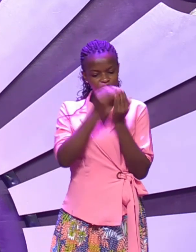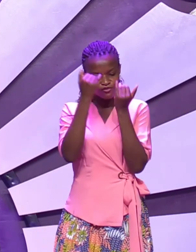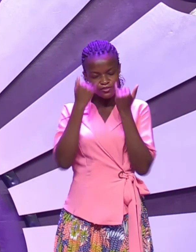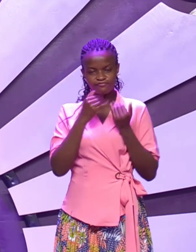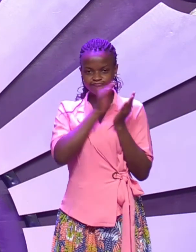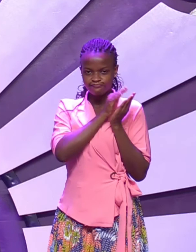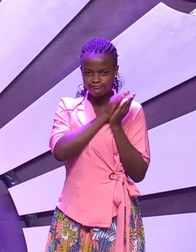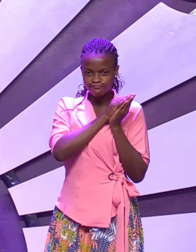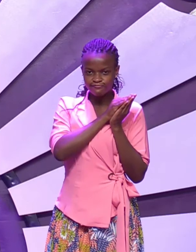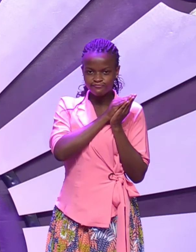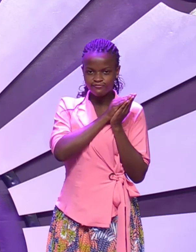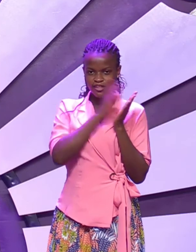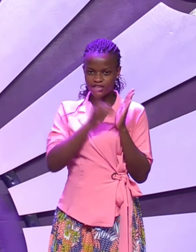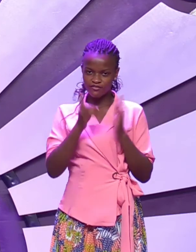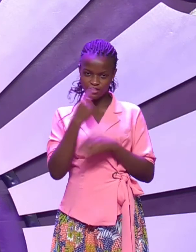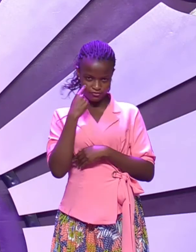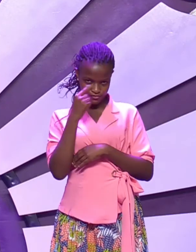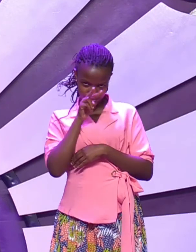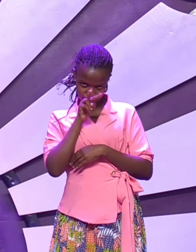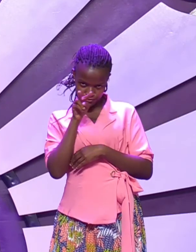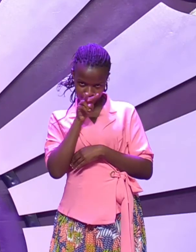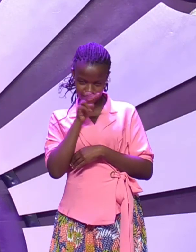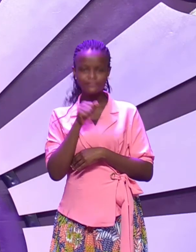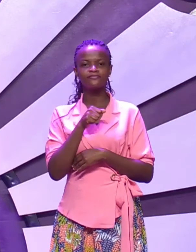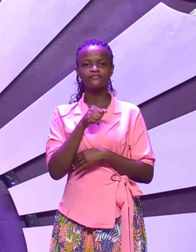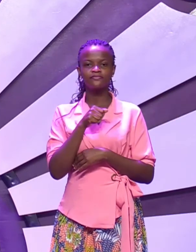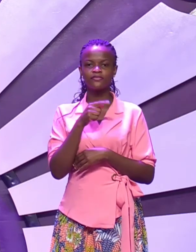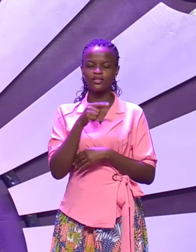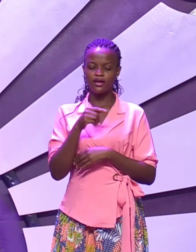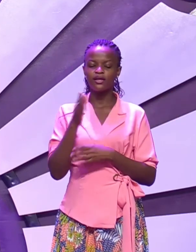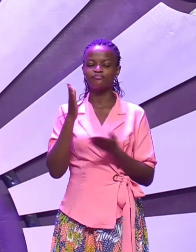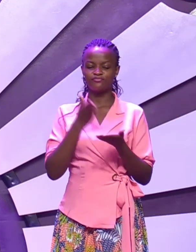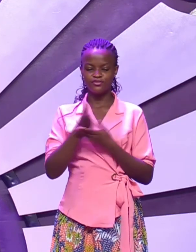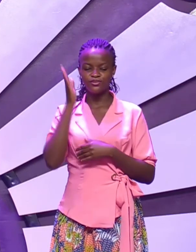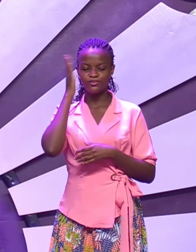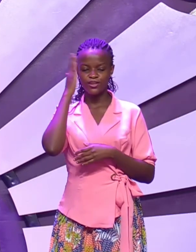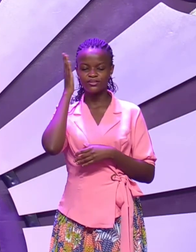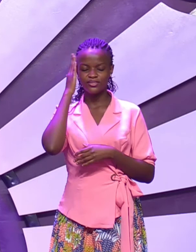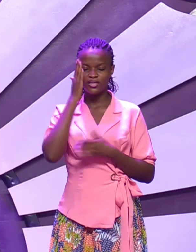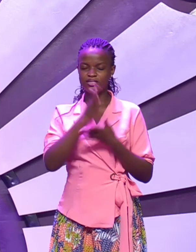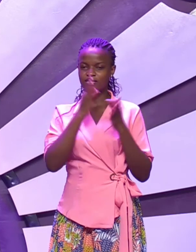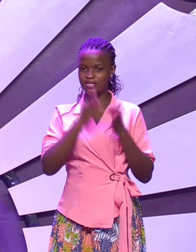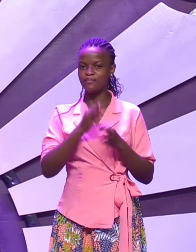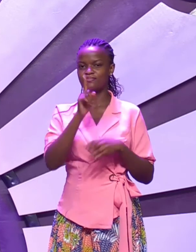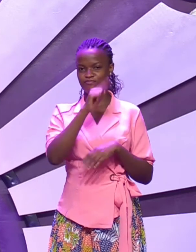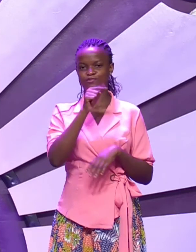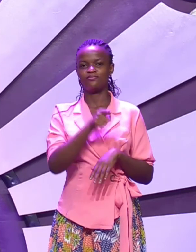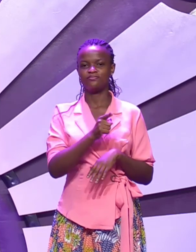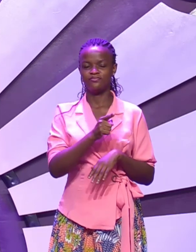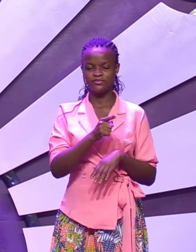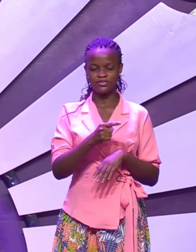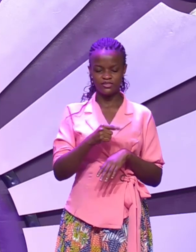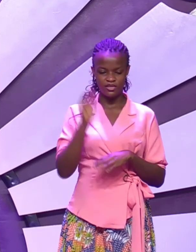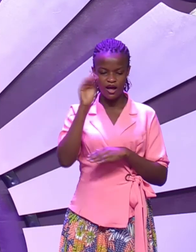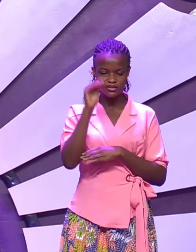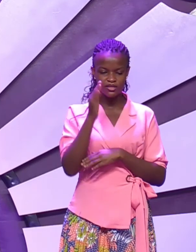information David looked at them and he says there was something wrong so he